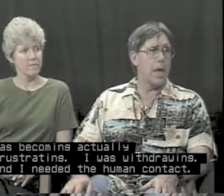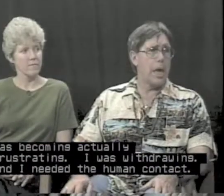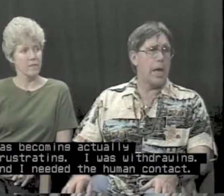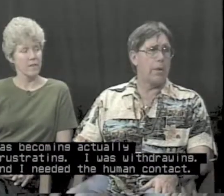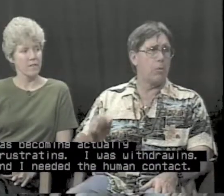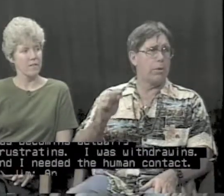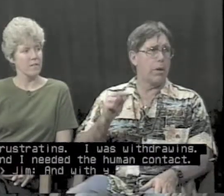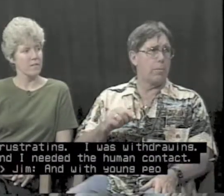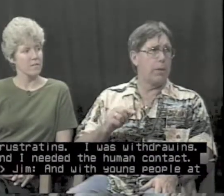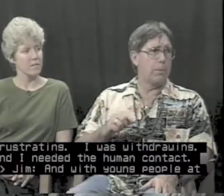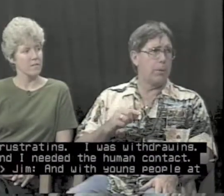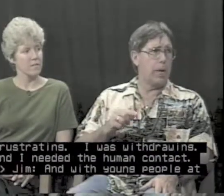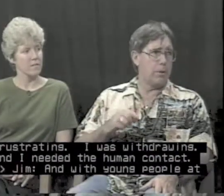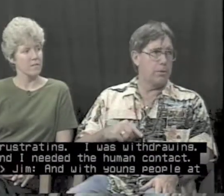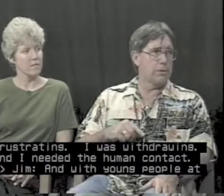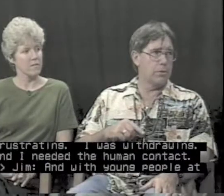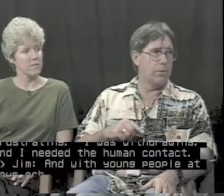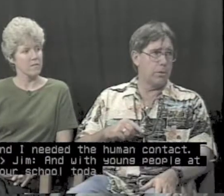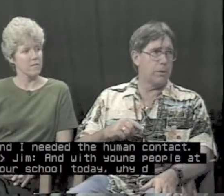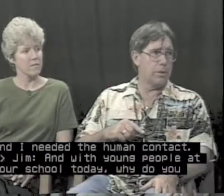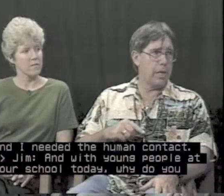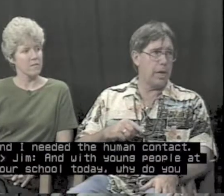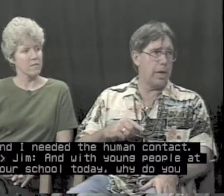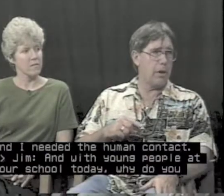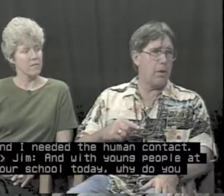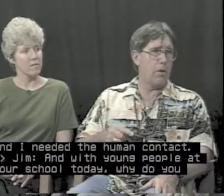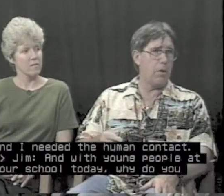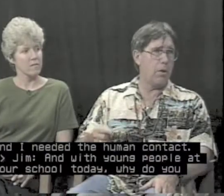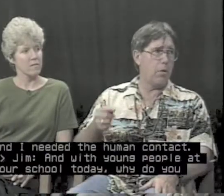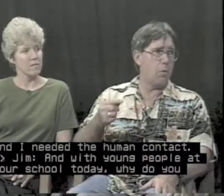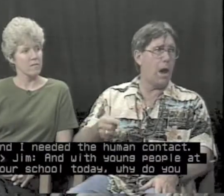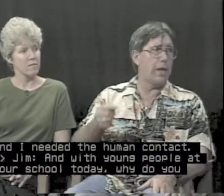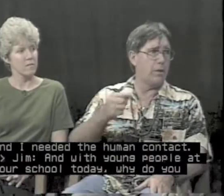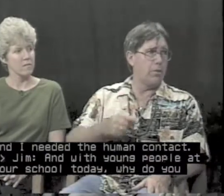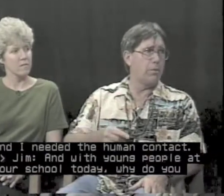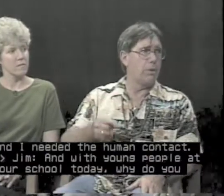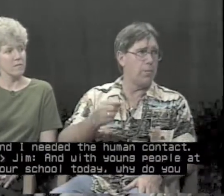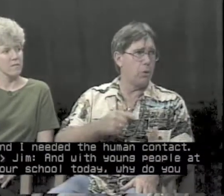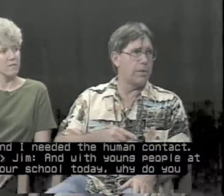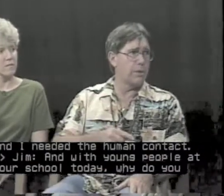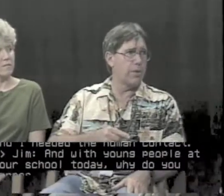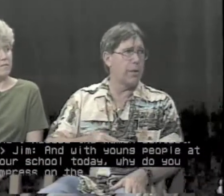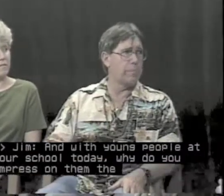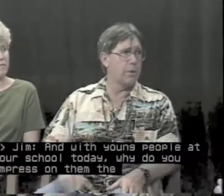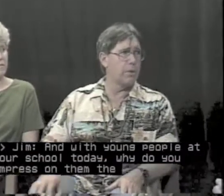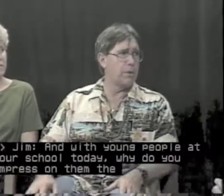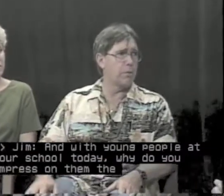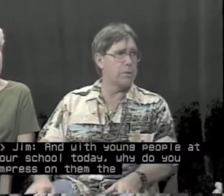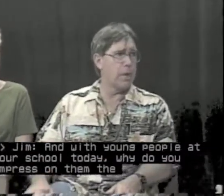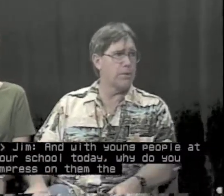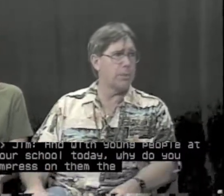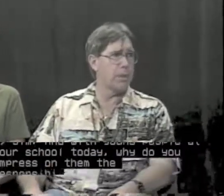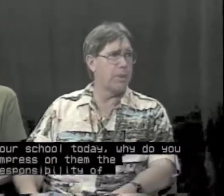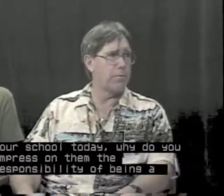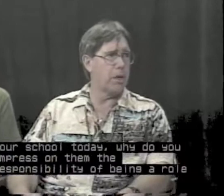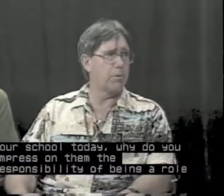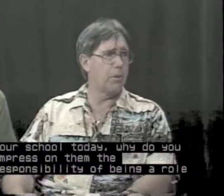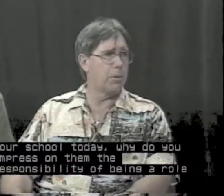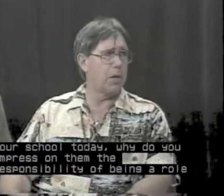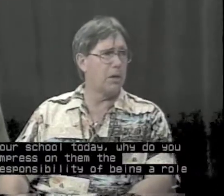And with young people at your school today, why do you impress on them the responsibility of being a role model?